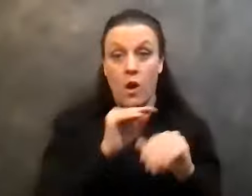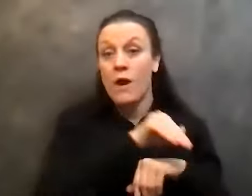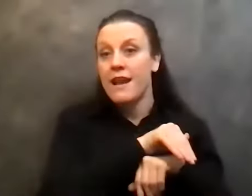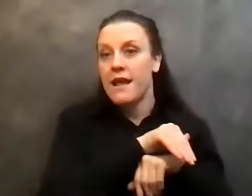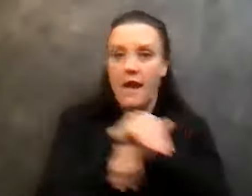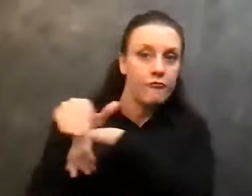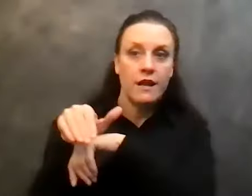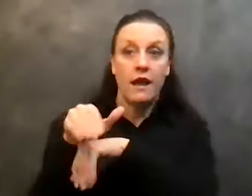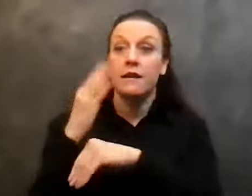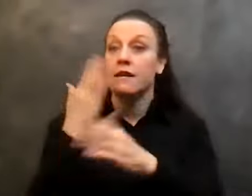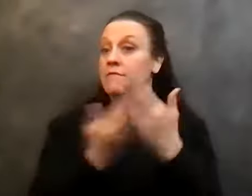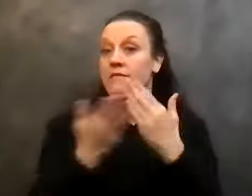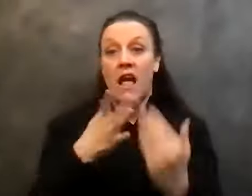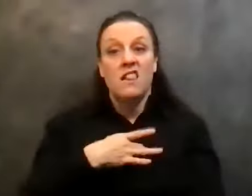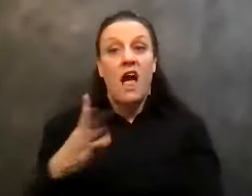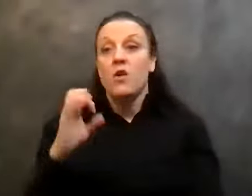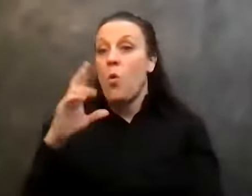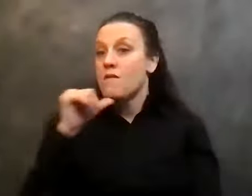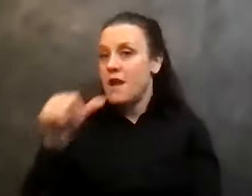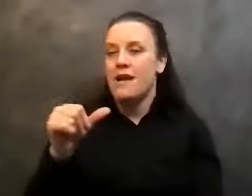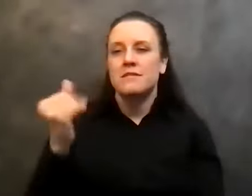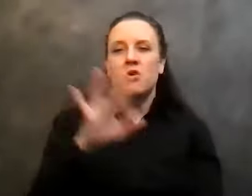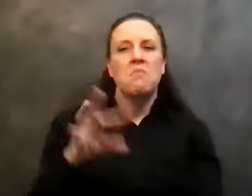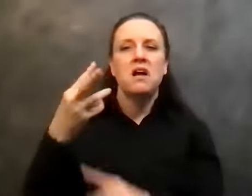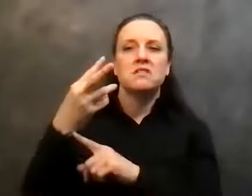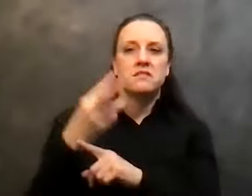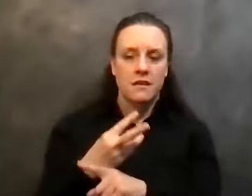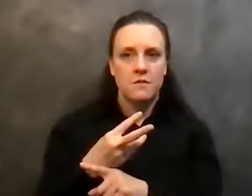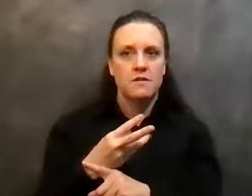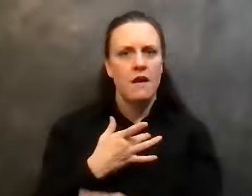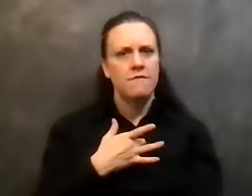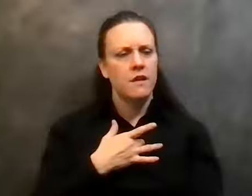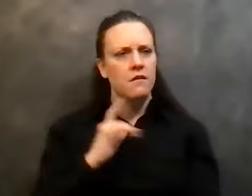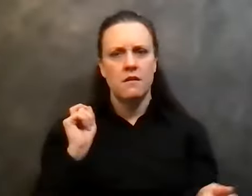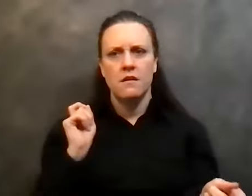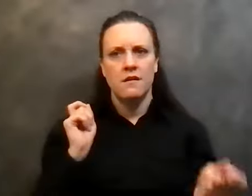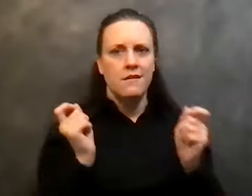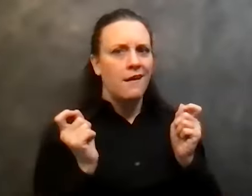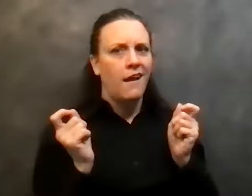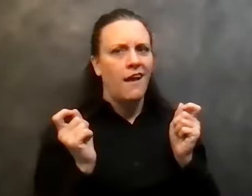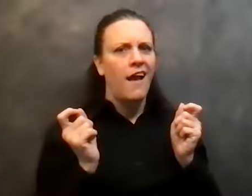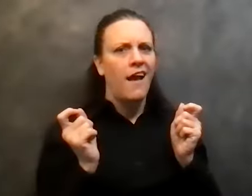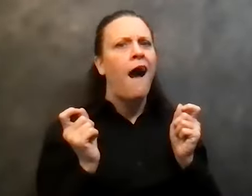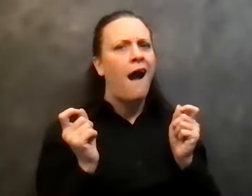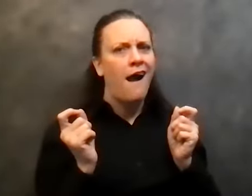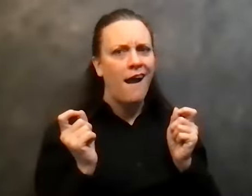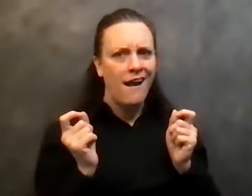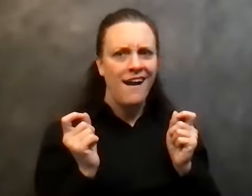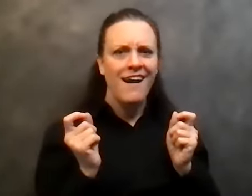it or, or not. And somewhere around six months, I started to feel a shift. I started to feel like maybe I